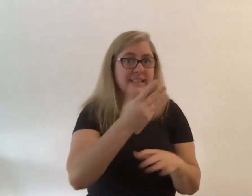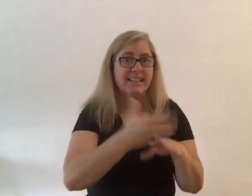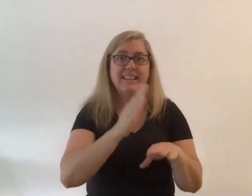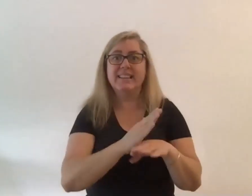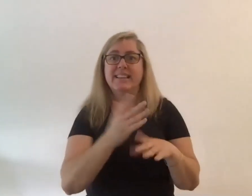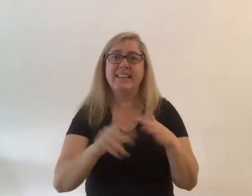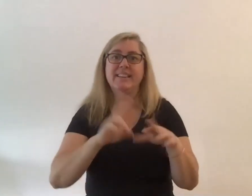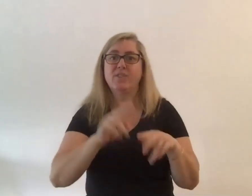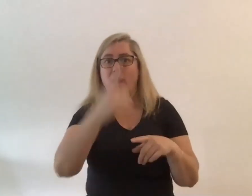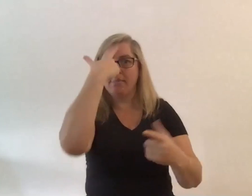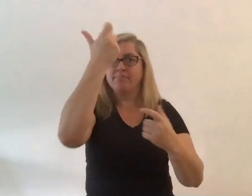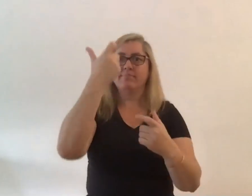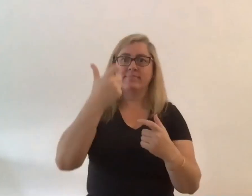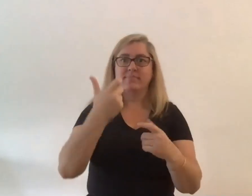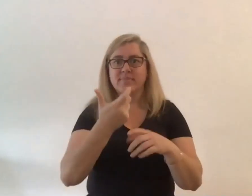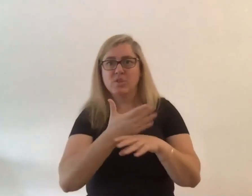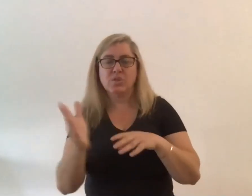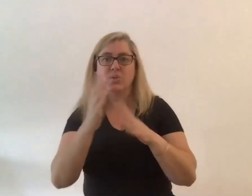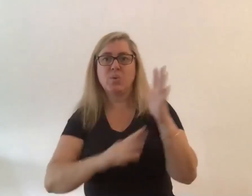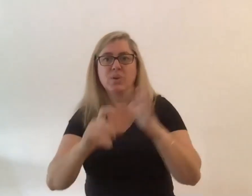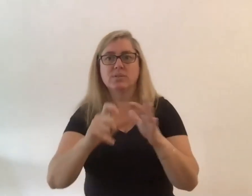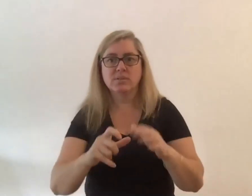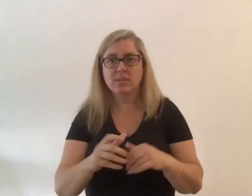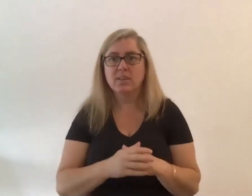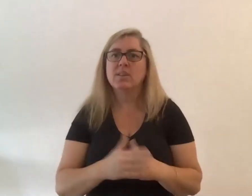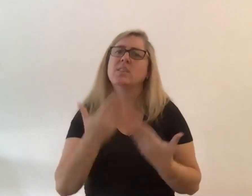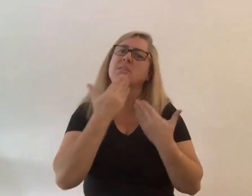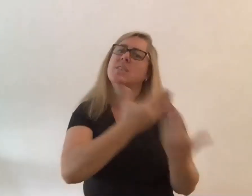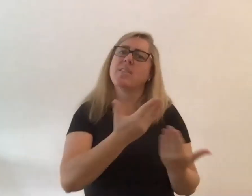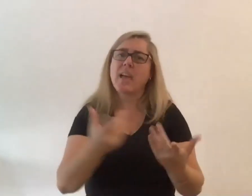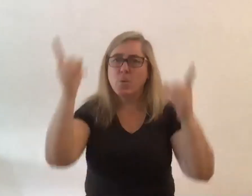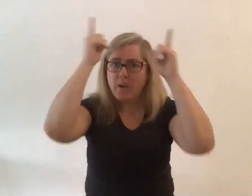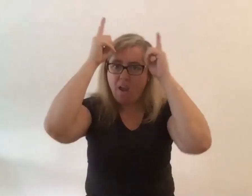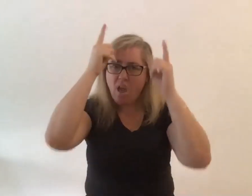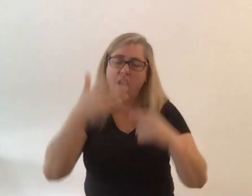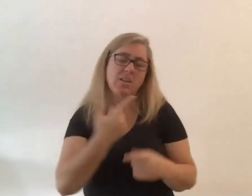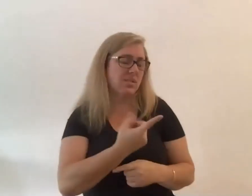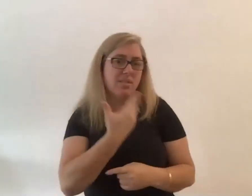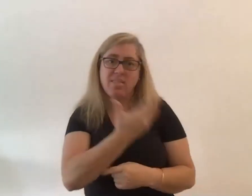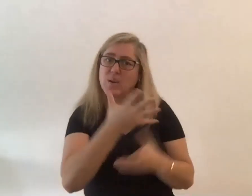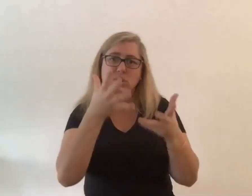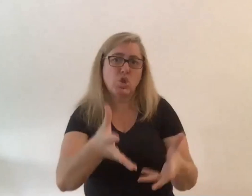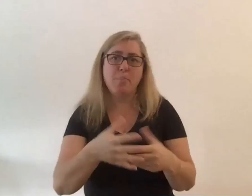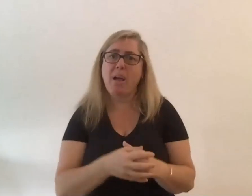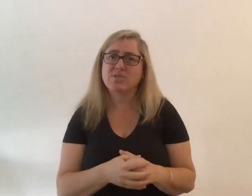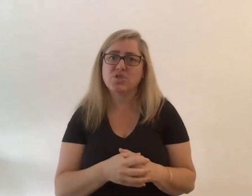sounds familiar yeah and thank you caroline thank you so much and you know feral arts and